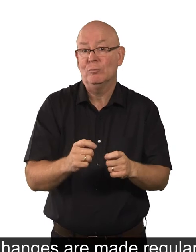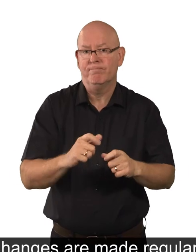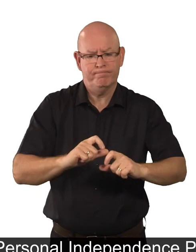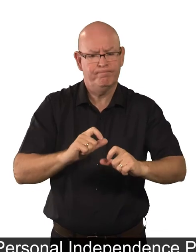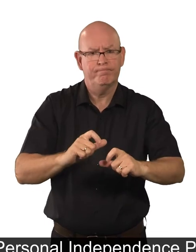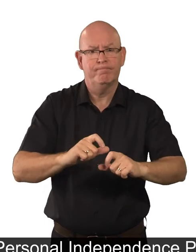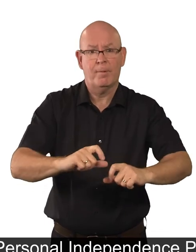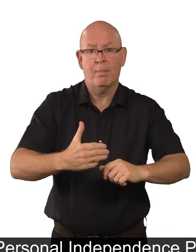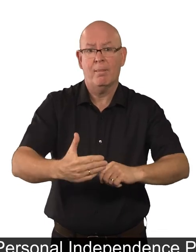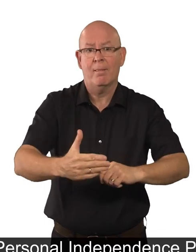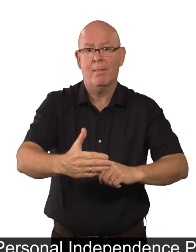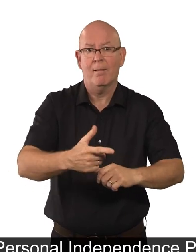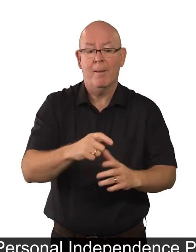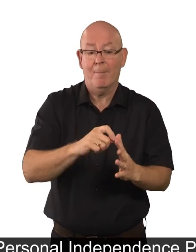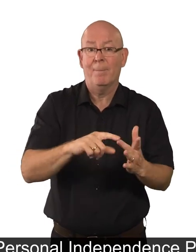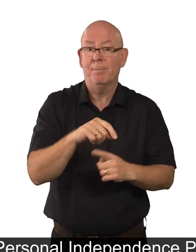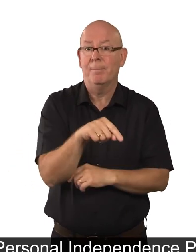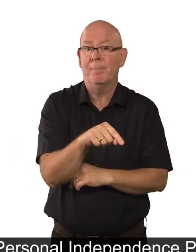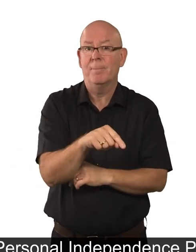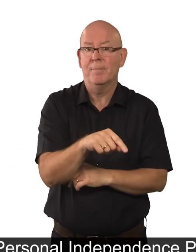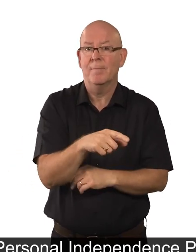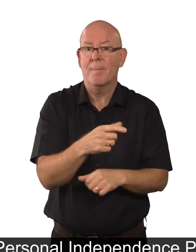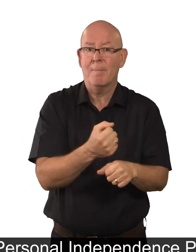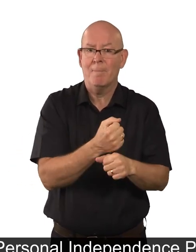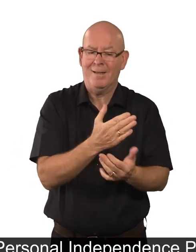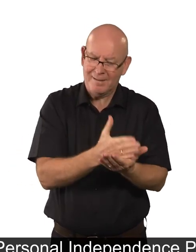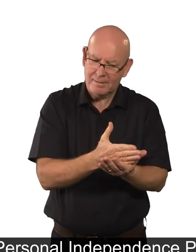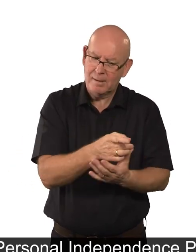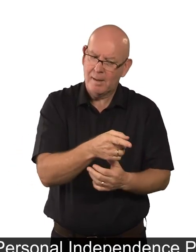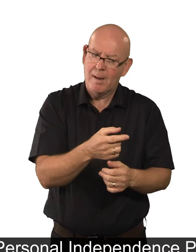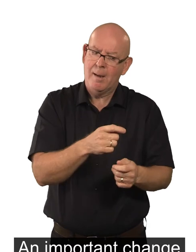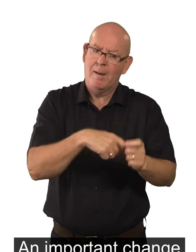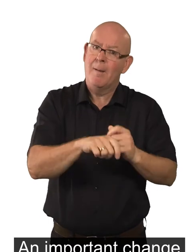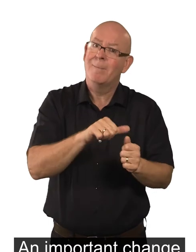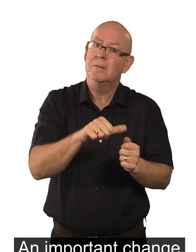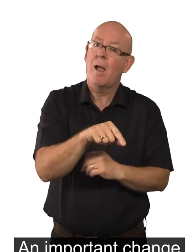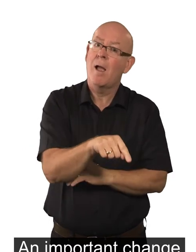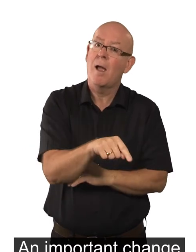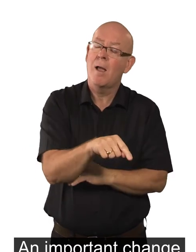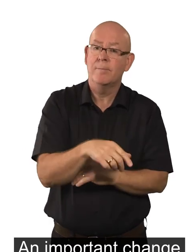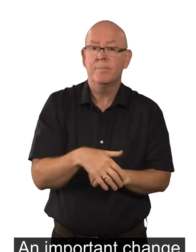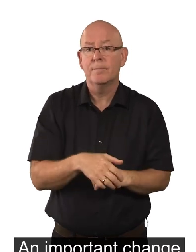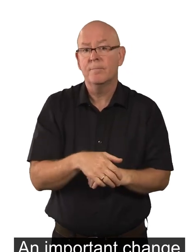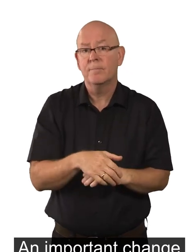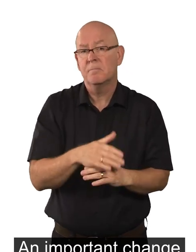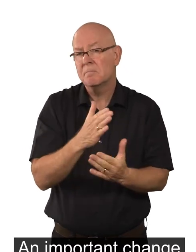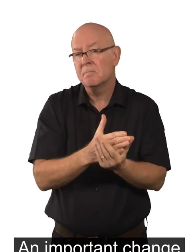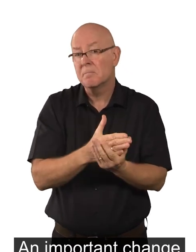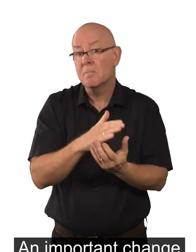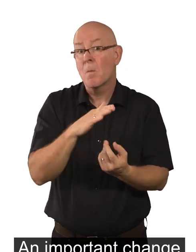personal independence payment benefit to make it better. An important change has been made to the